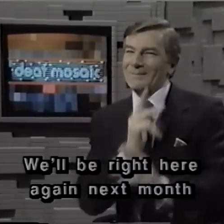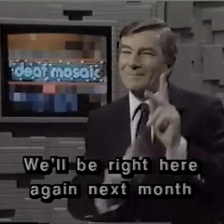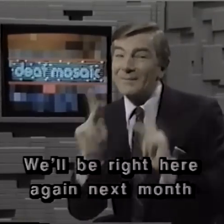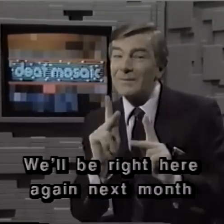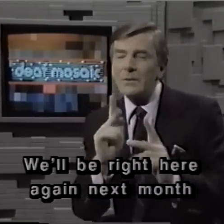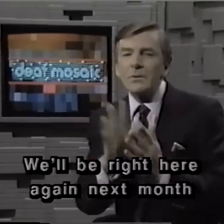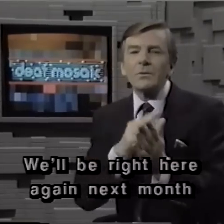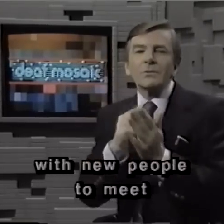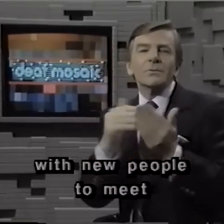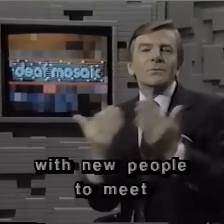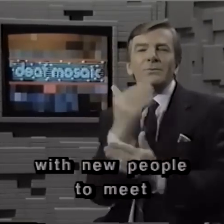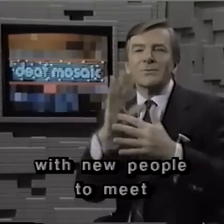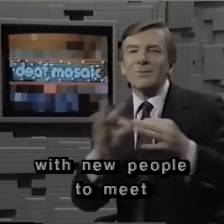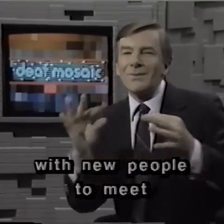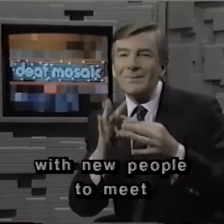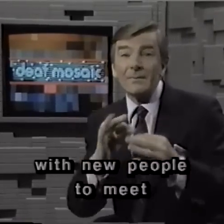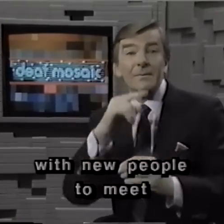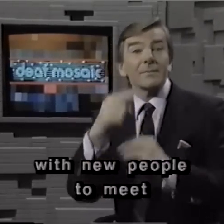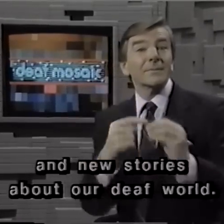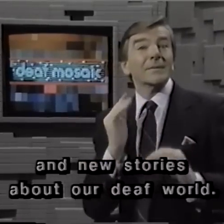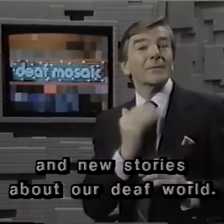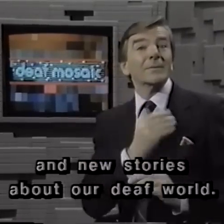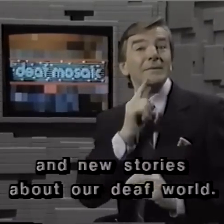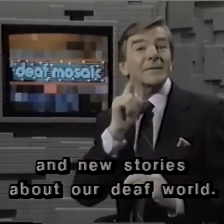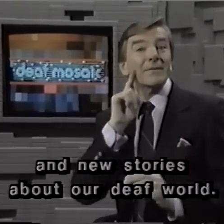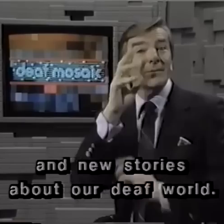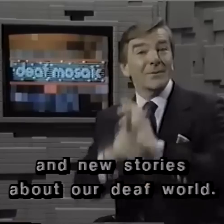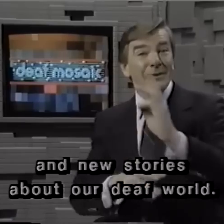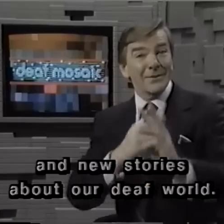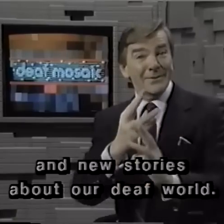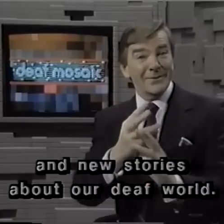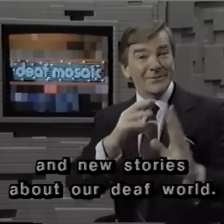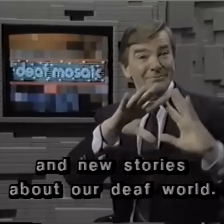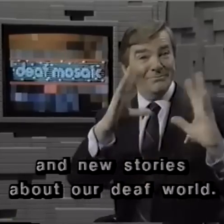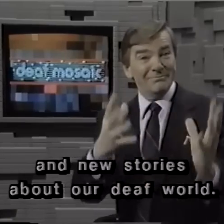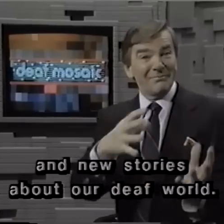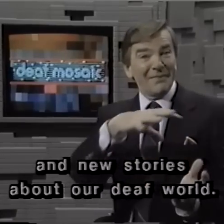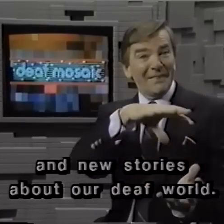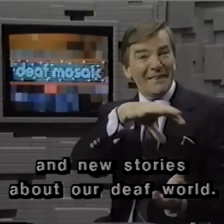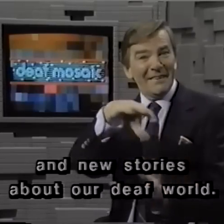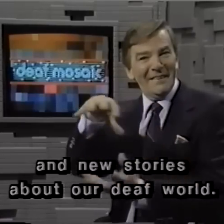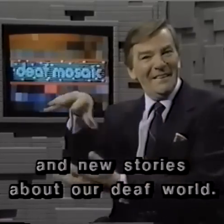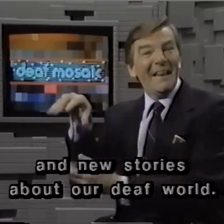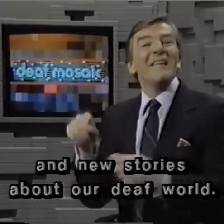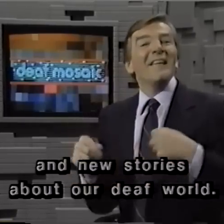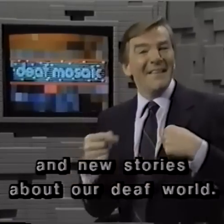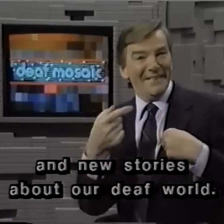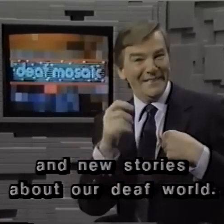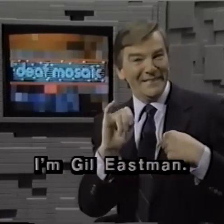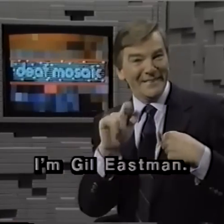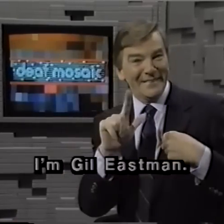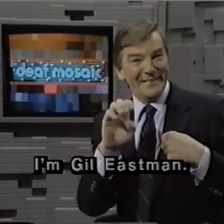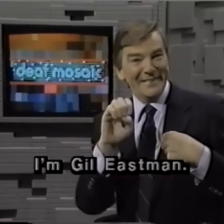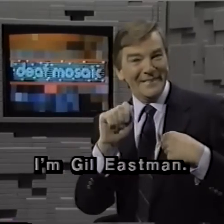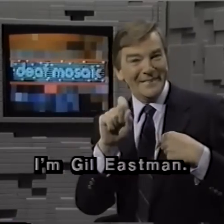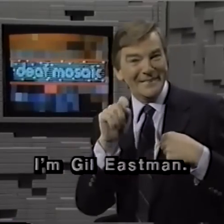again next month with new people to meet and new stories about our Deaf world. I'm Gil Eastman.